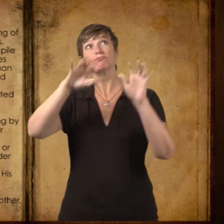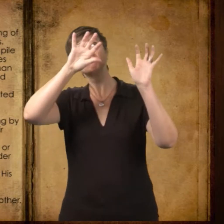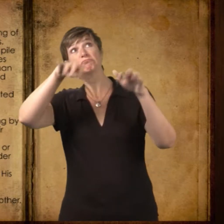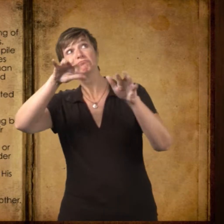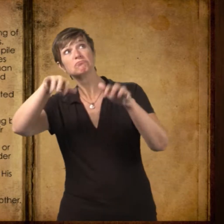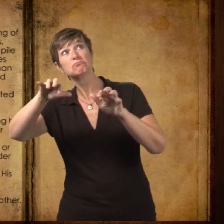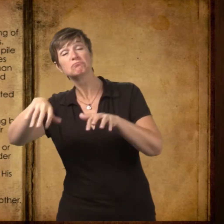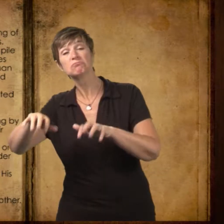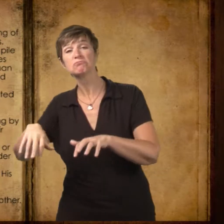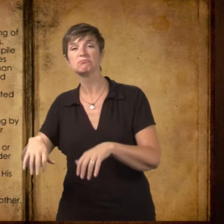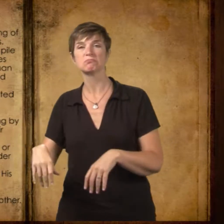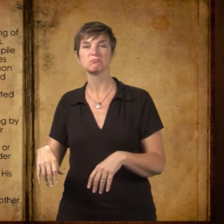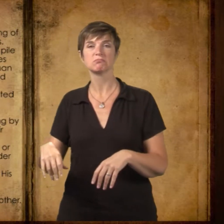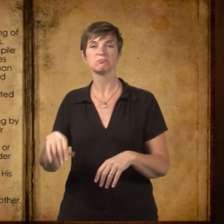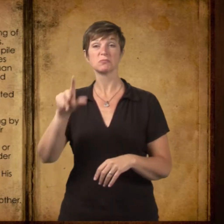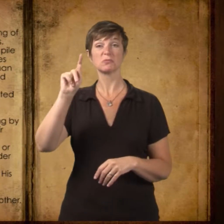tractors and taxes.